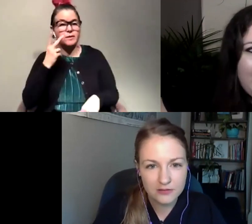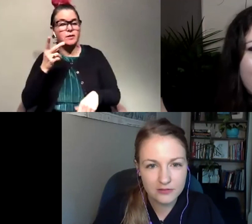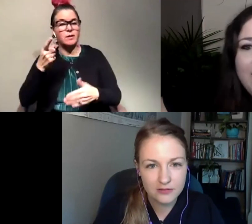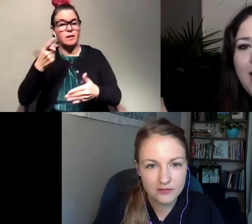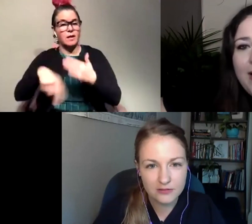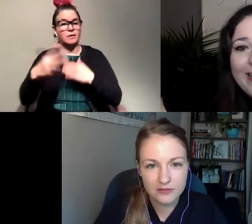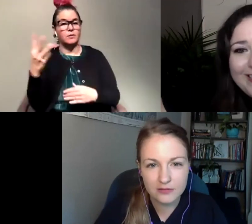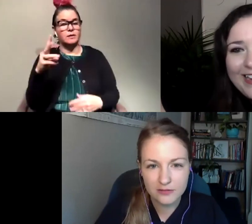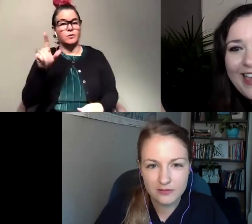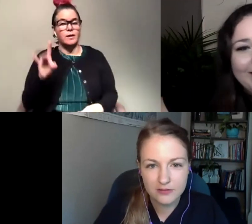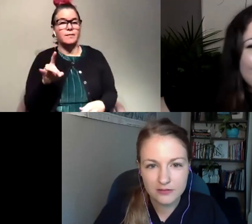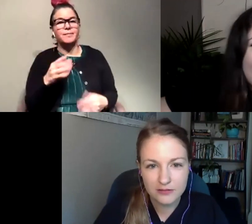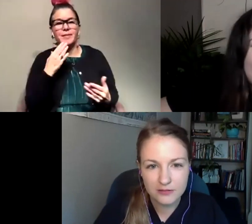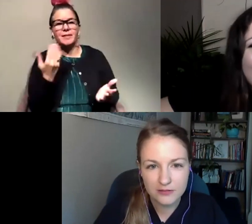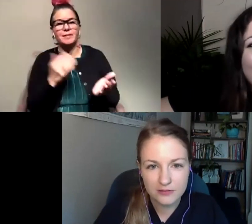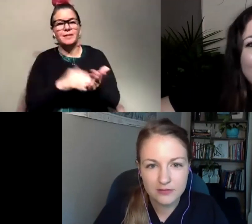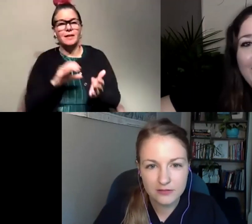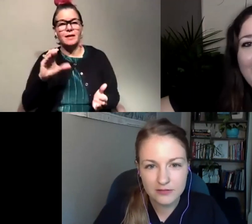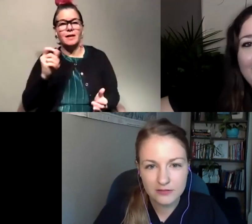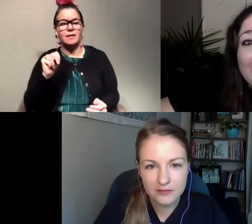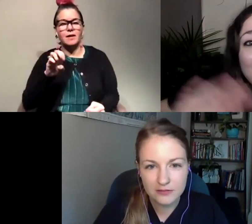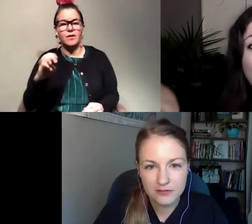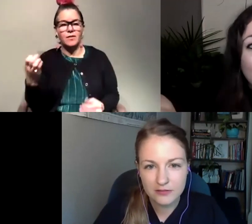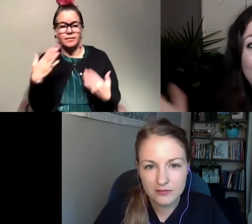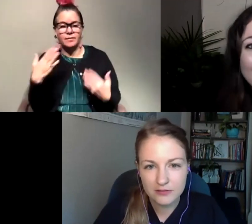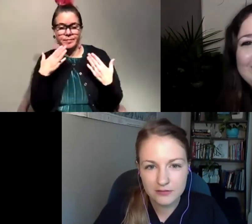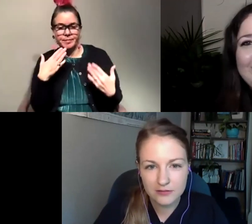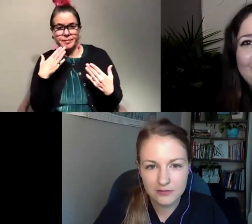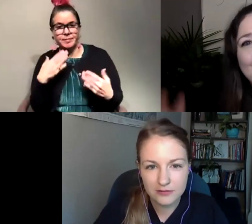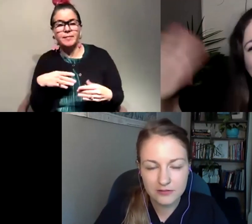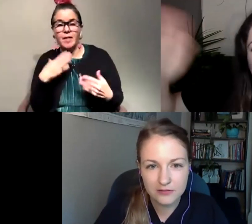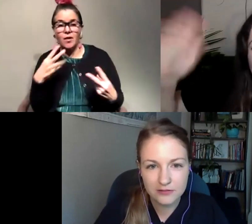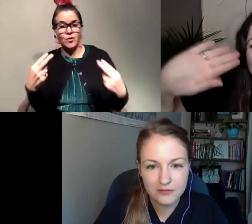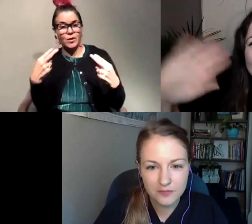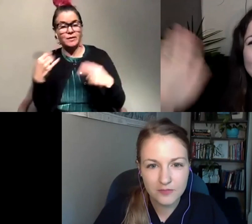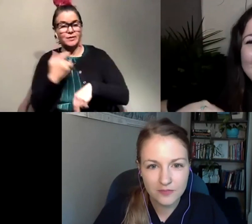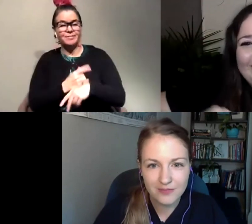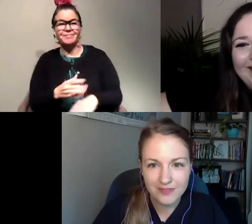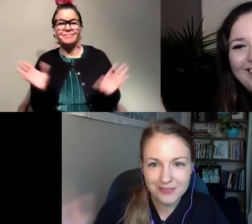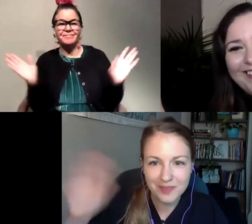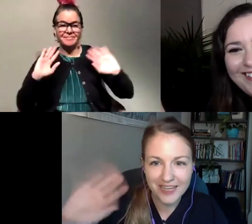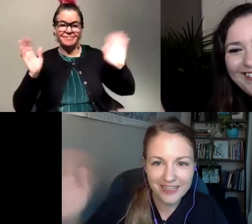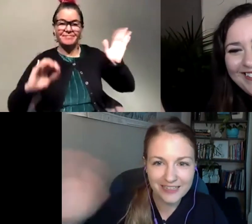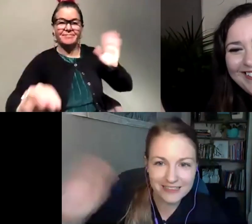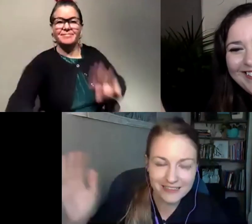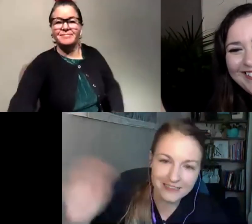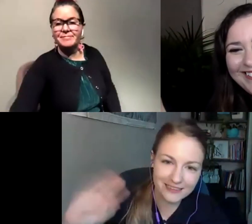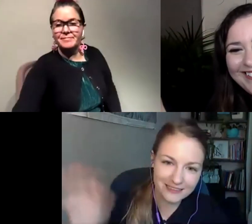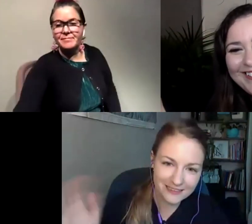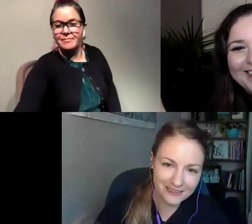Wednesday. Uh, thanks again, Caitlin. Thanks again, Erin. And thank you all for joining us today. Bye. Bye. Bye.